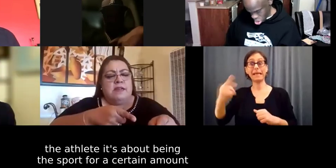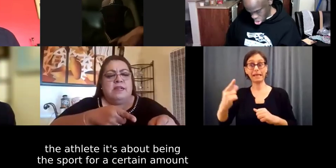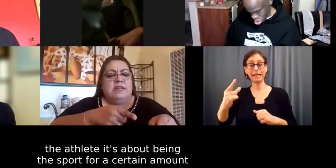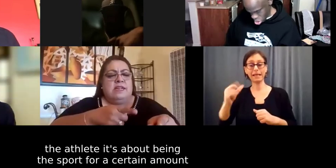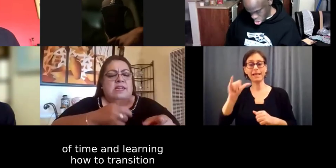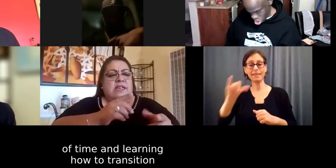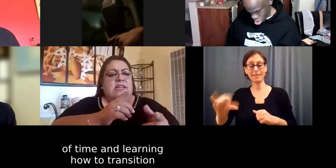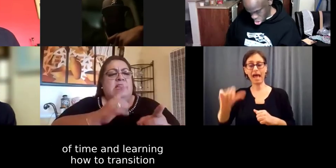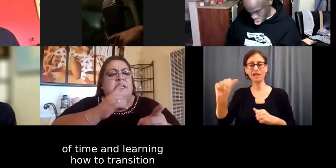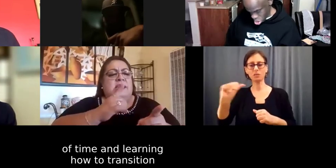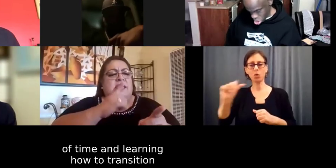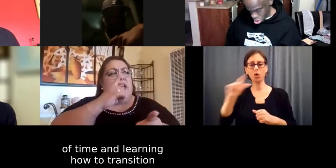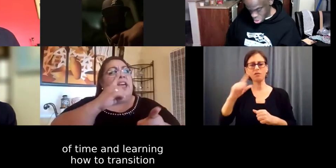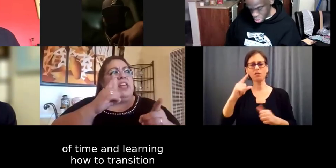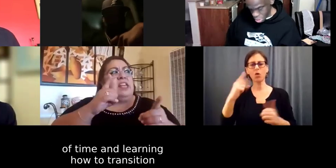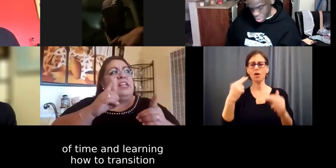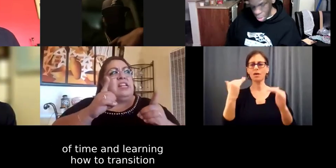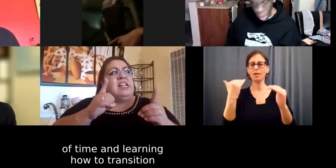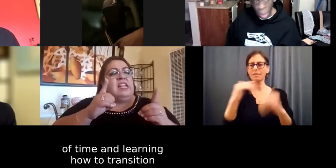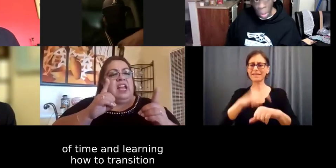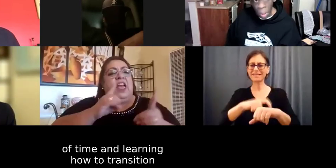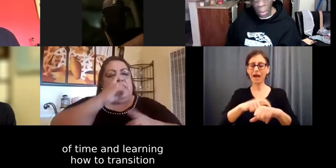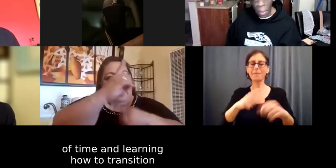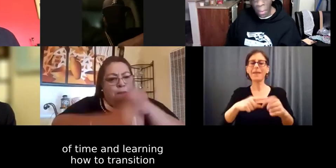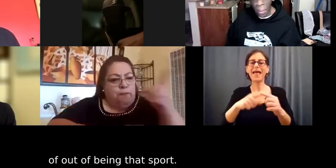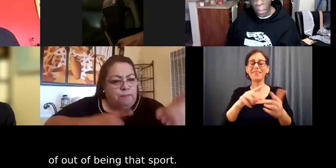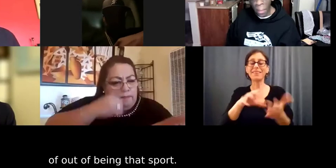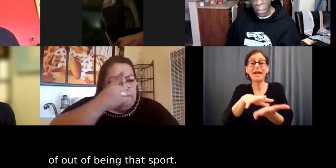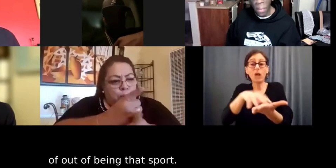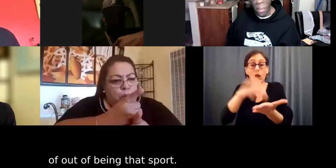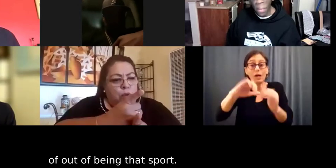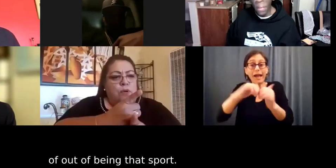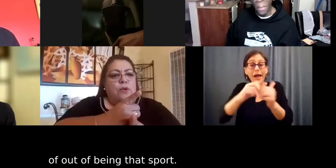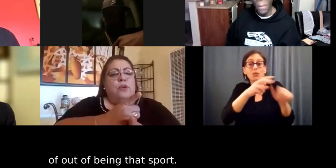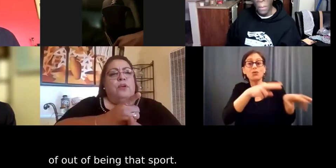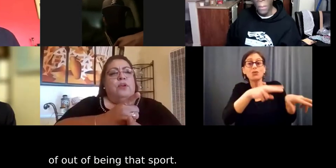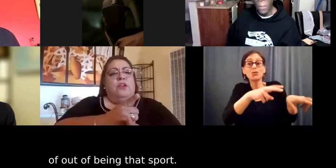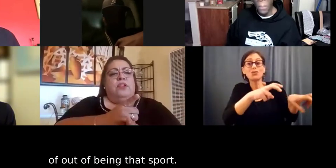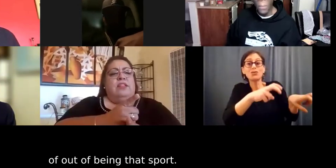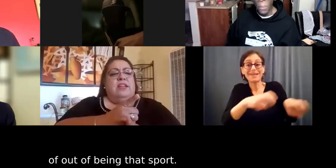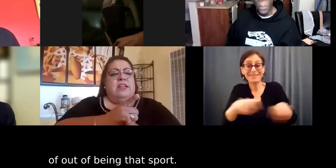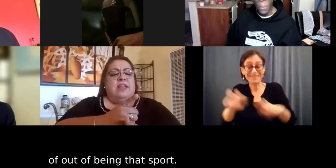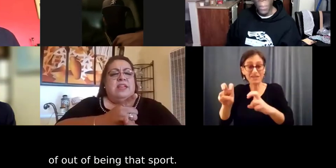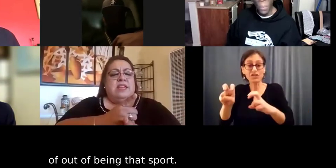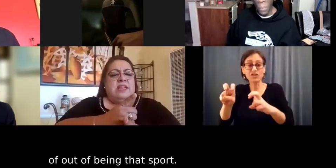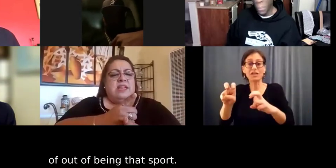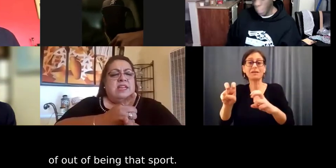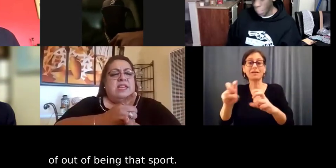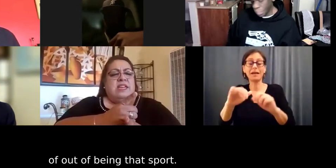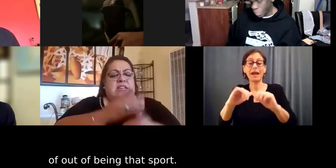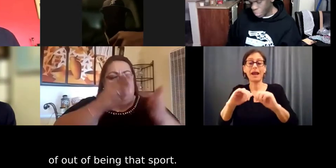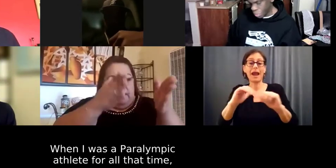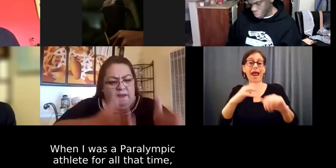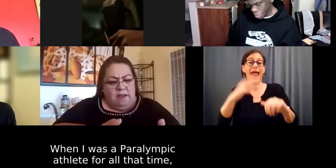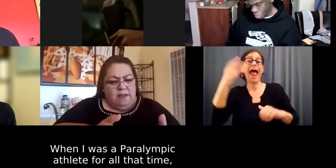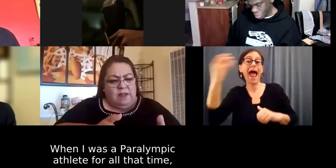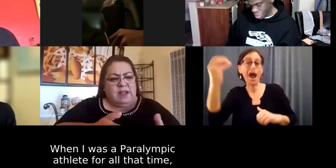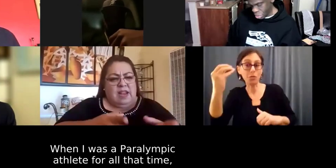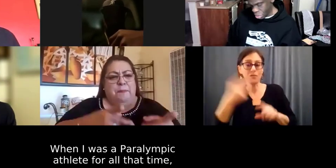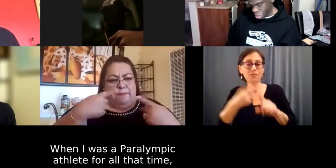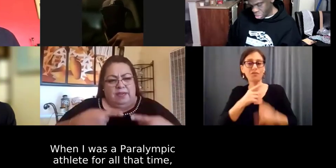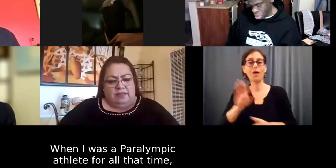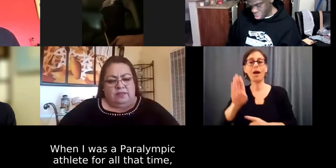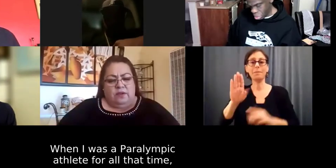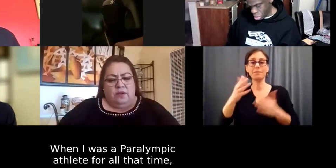a certain amount of time and then learning how to transition out of being that sport. Because when I